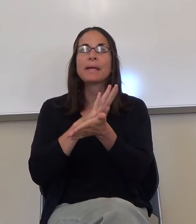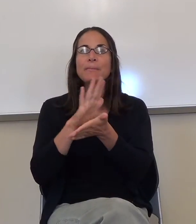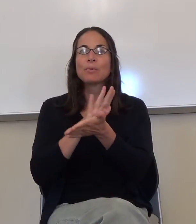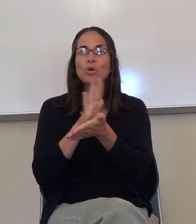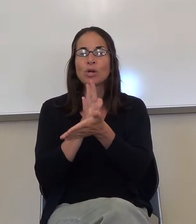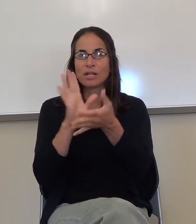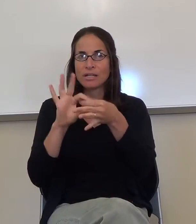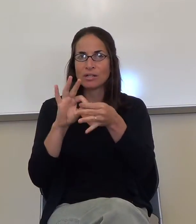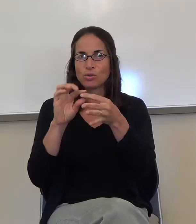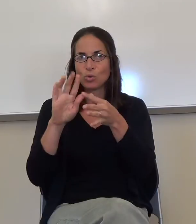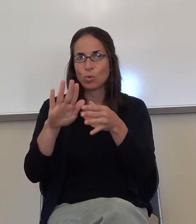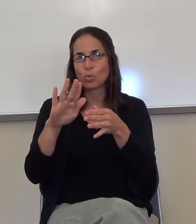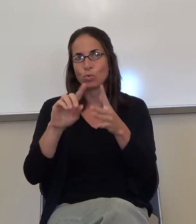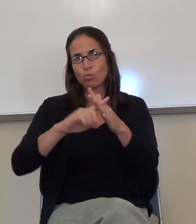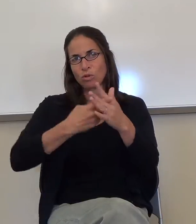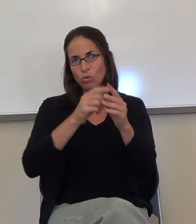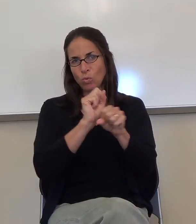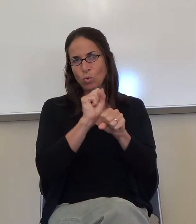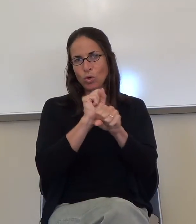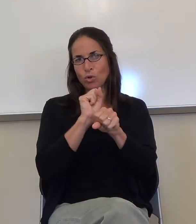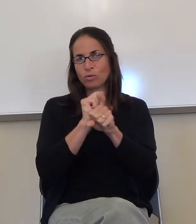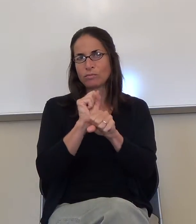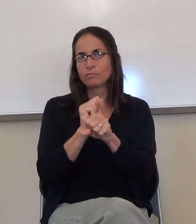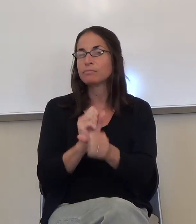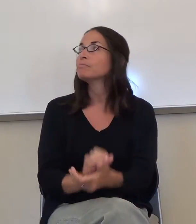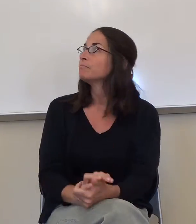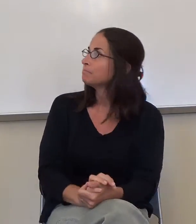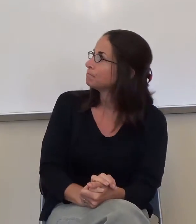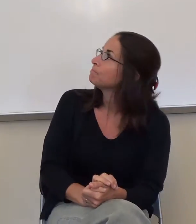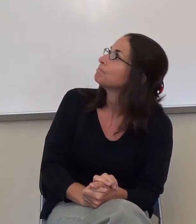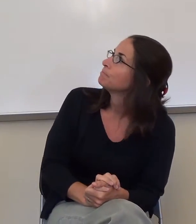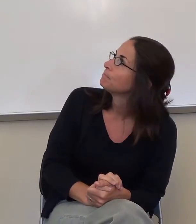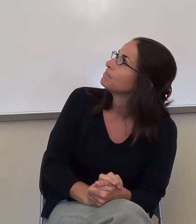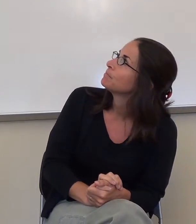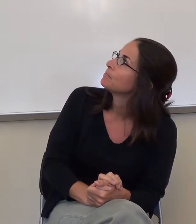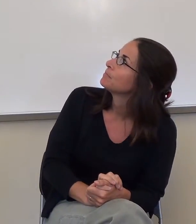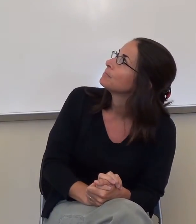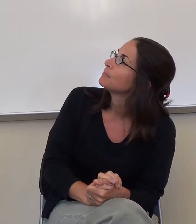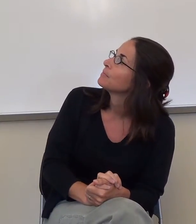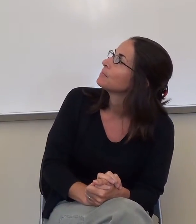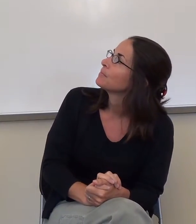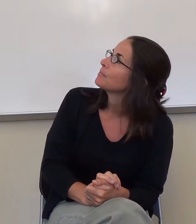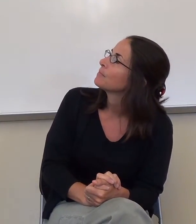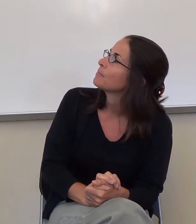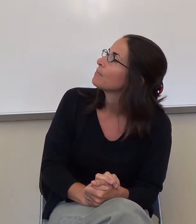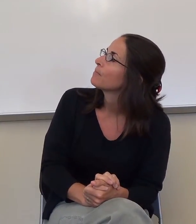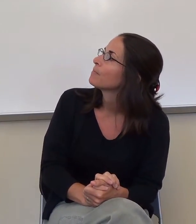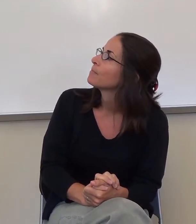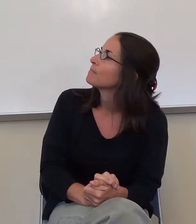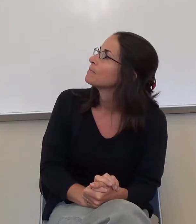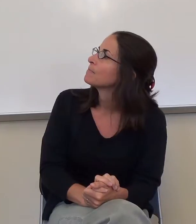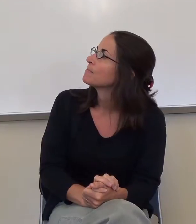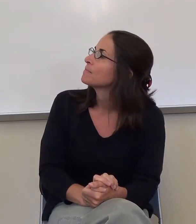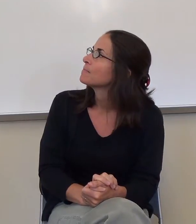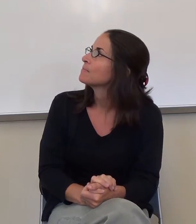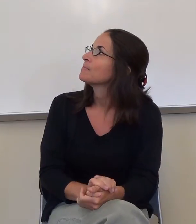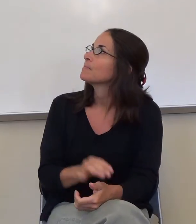pink up here, but it is pink, okay? The thing about this is, you need to read the